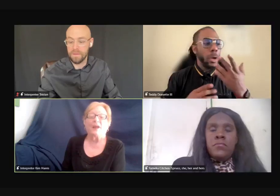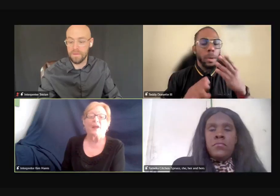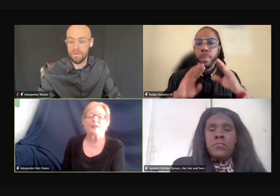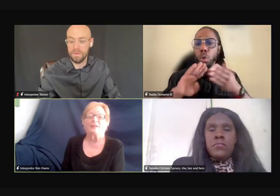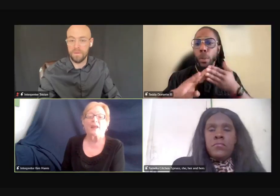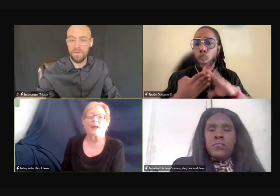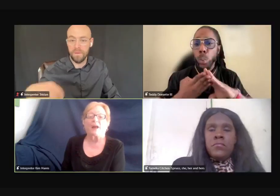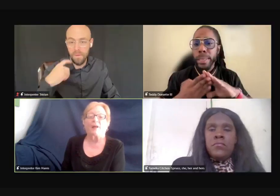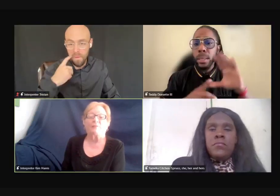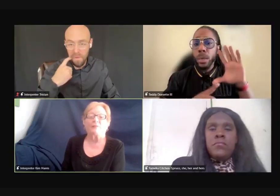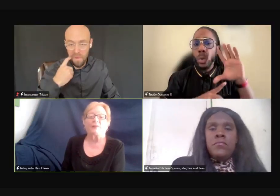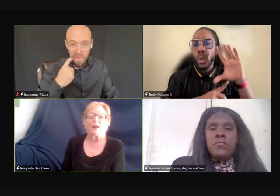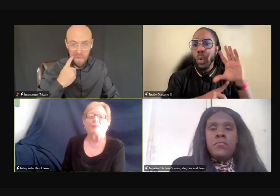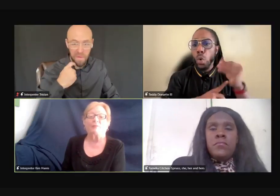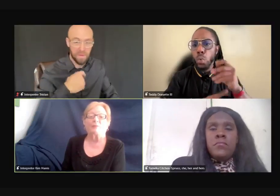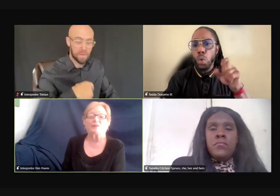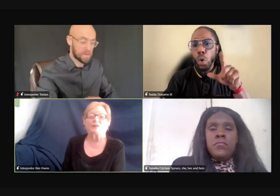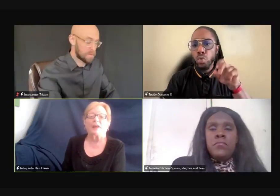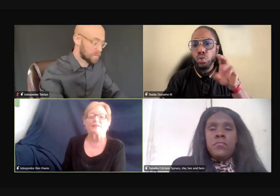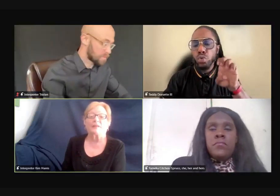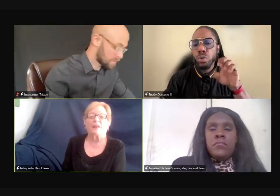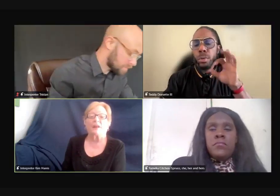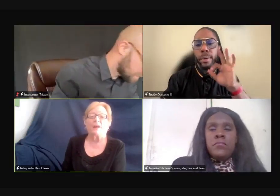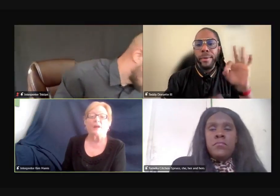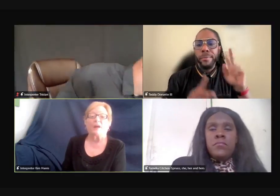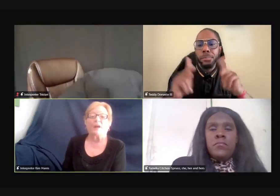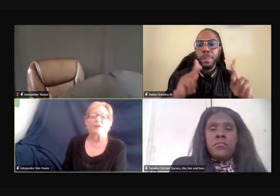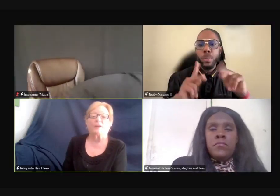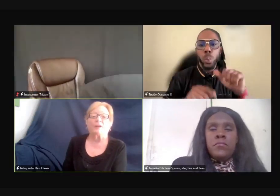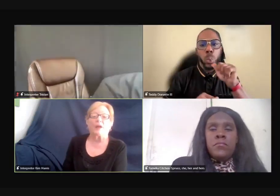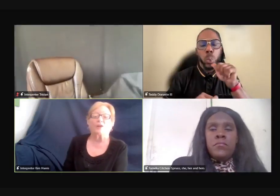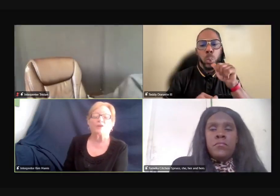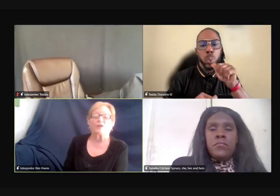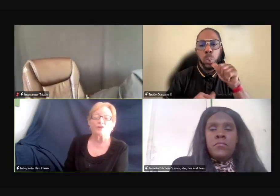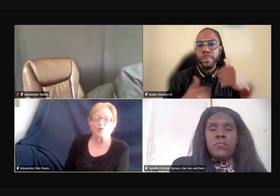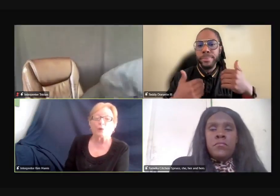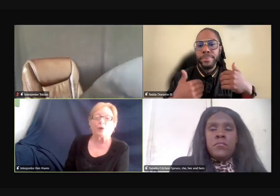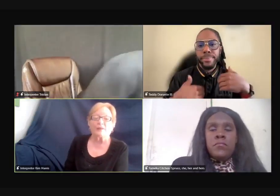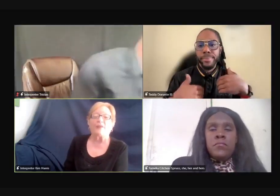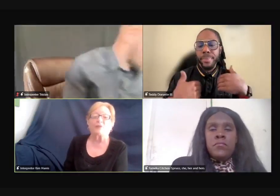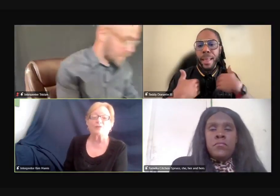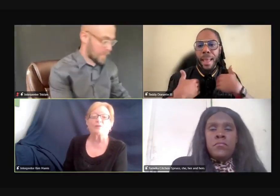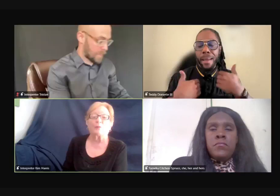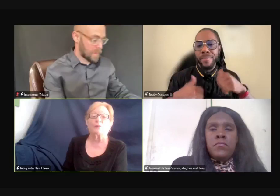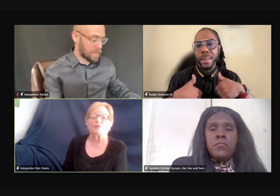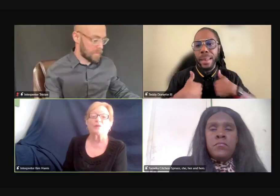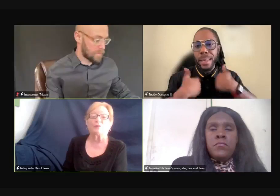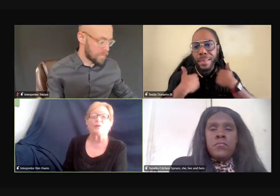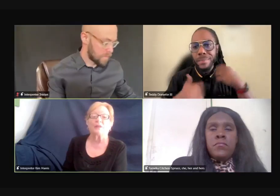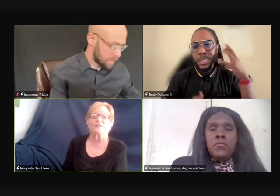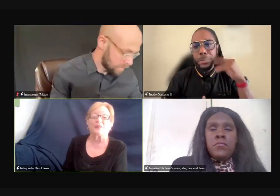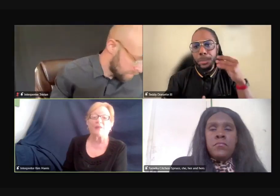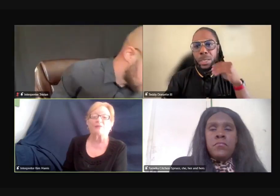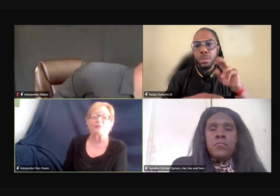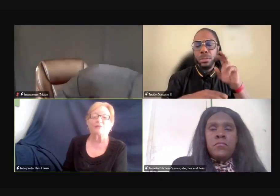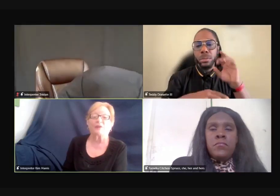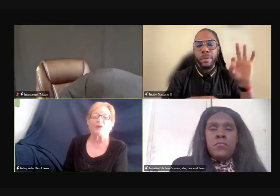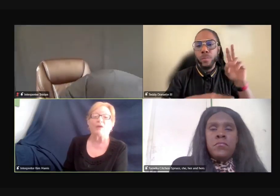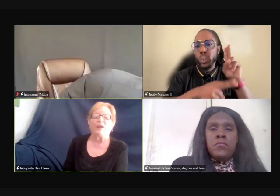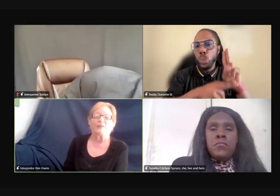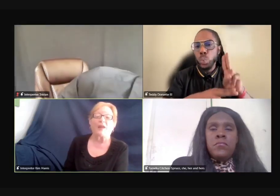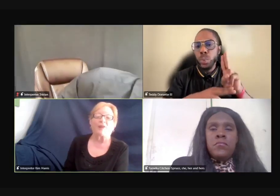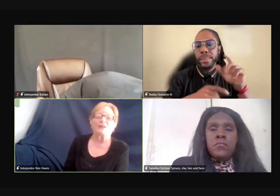D, is like a person that's a consumer, a deaf consumer, a person who is deaf,